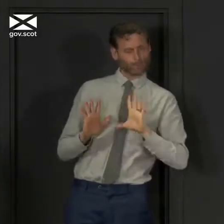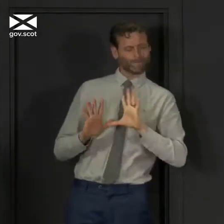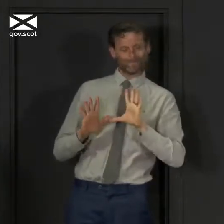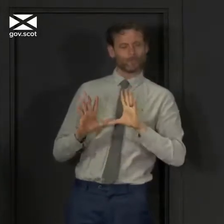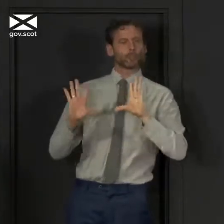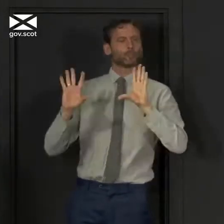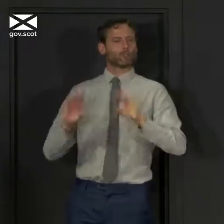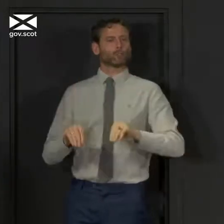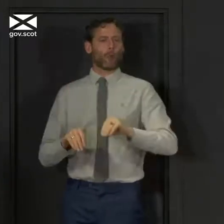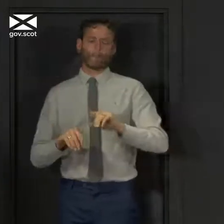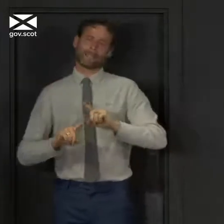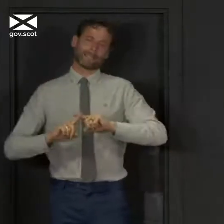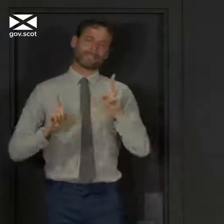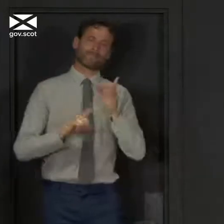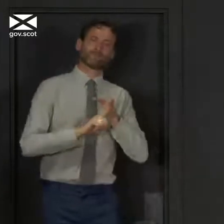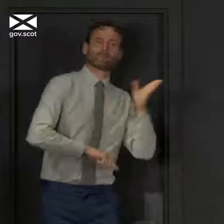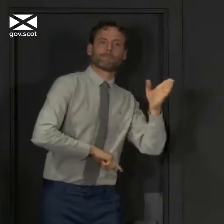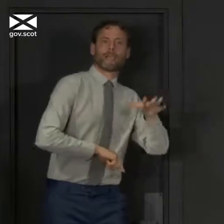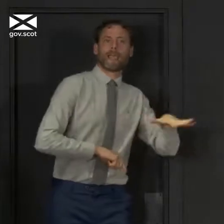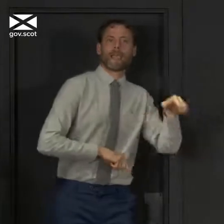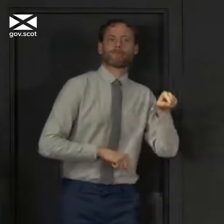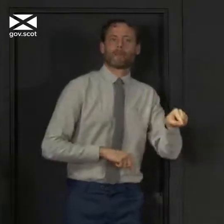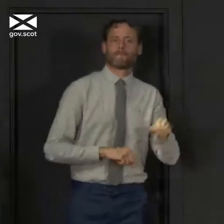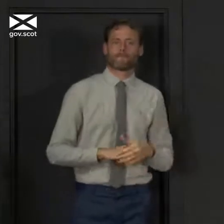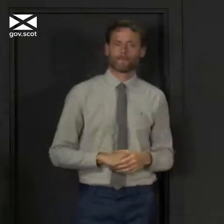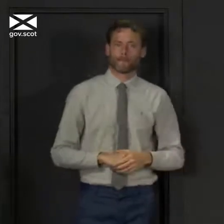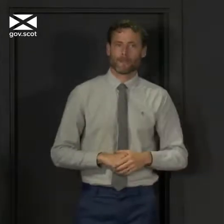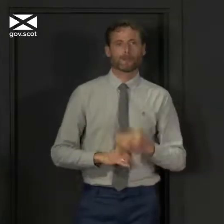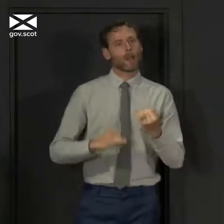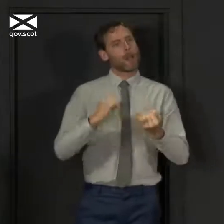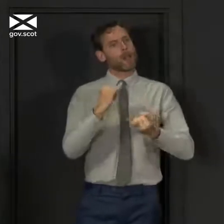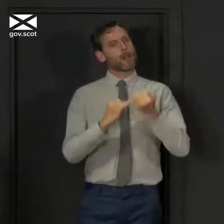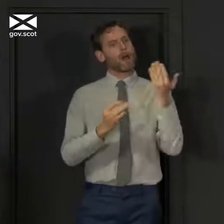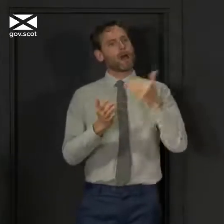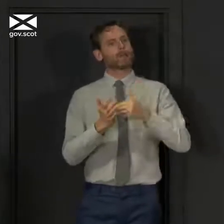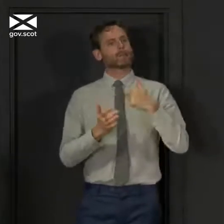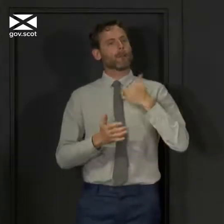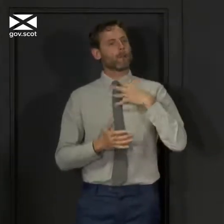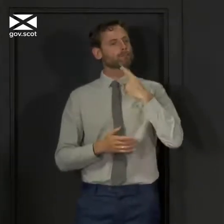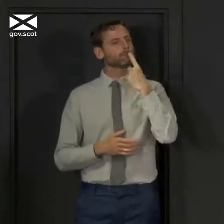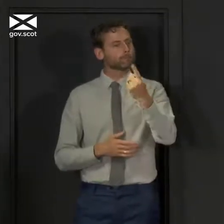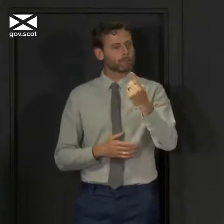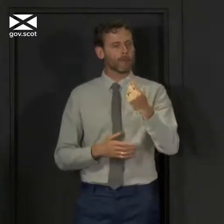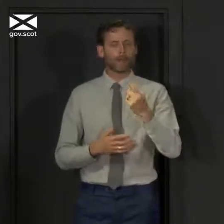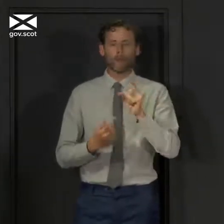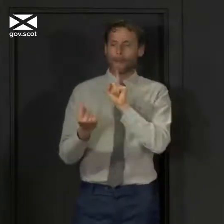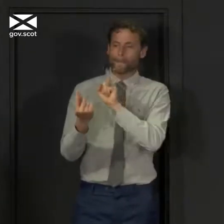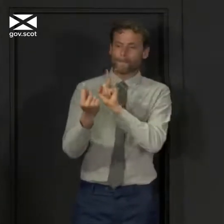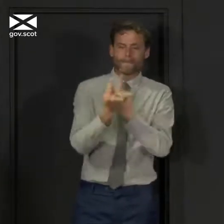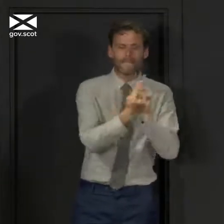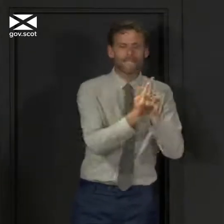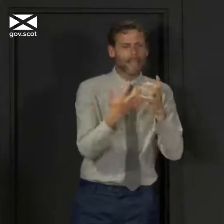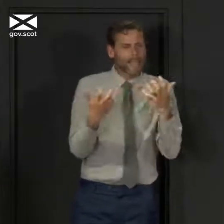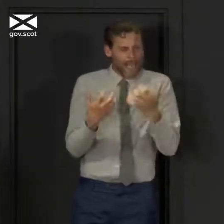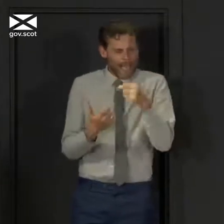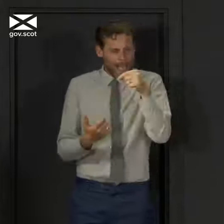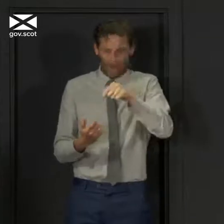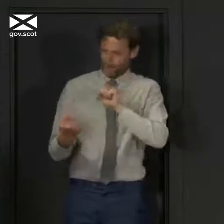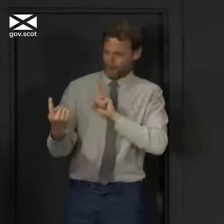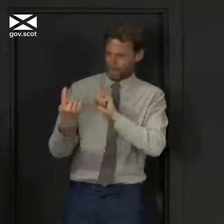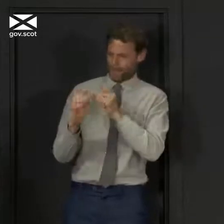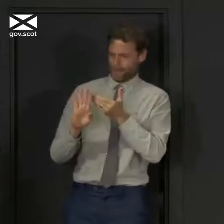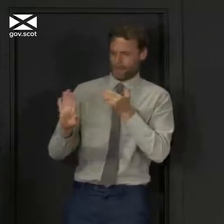somewhere else. Now, the final area I want to talk about is social interaction. But before I do that, I want to say something